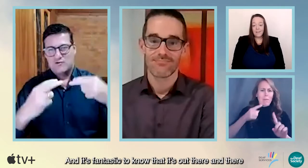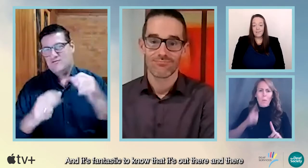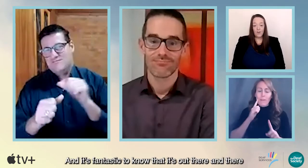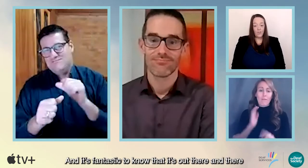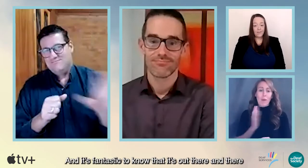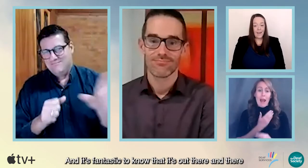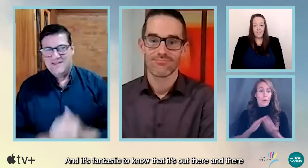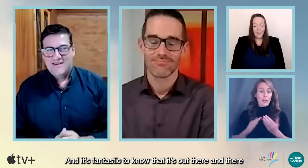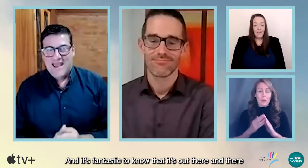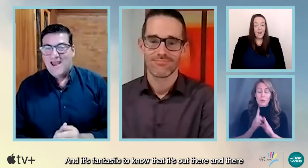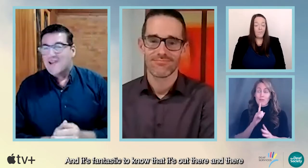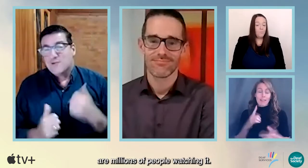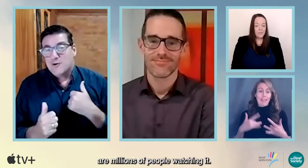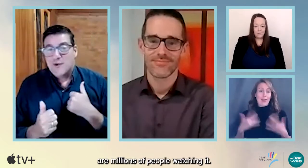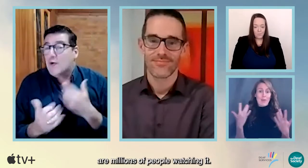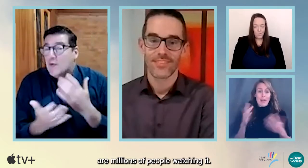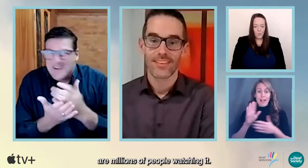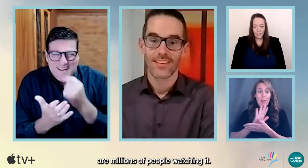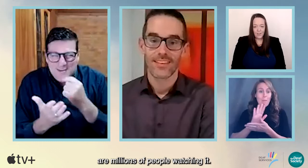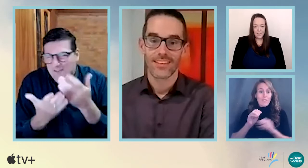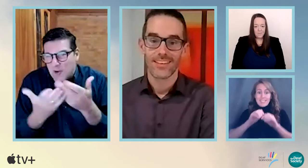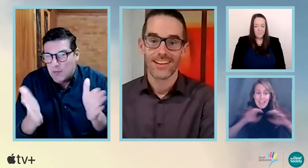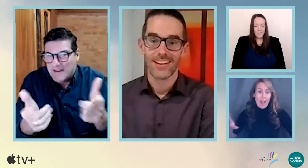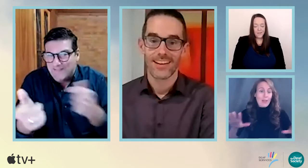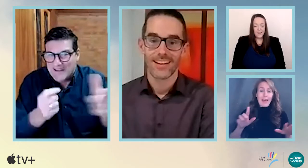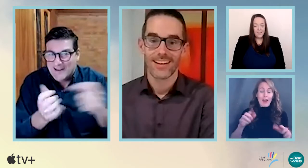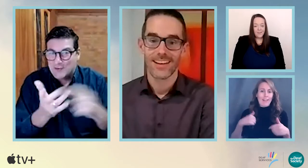fantastic to know that it's out there and there are millions of people watching it.